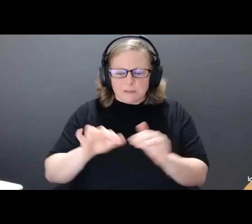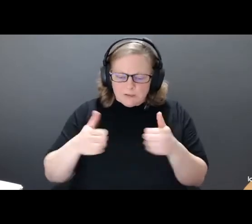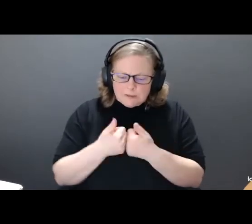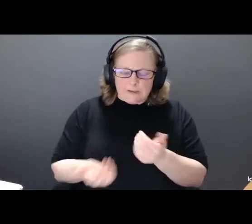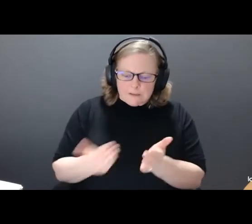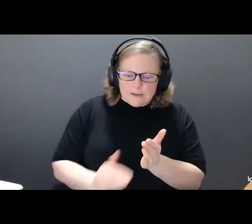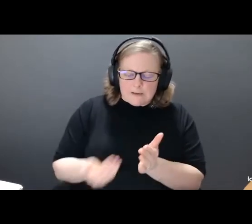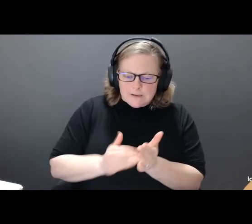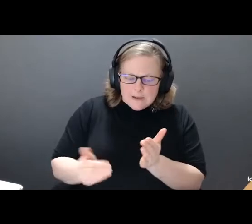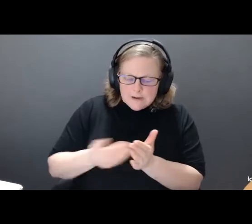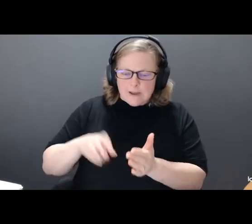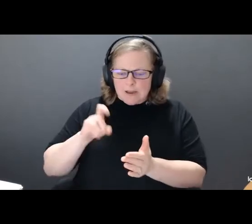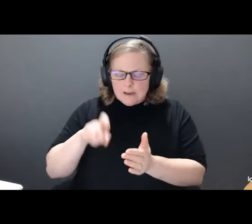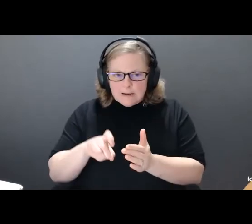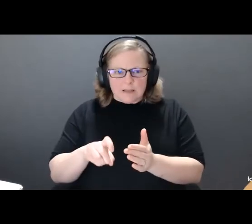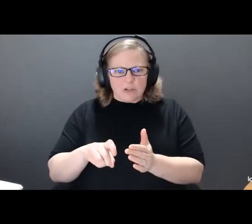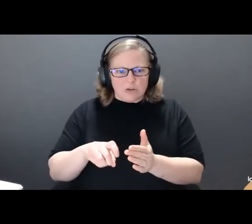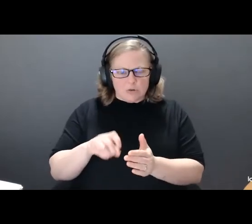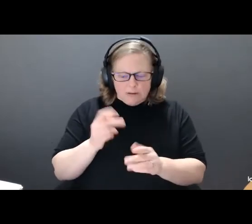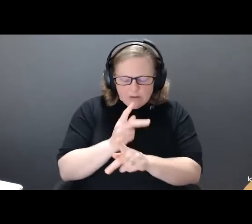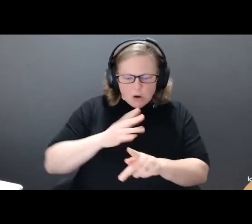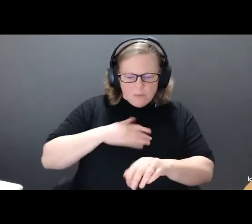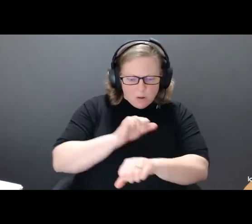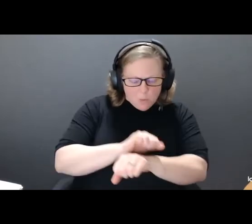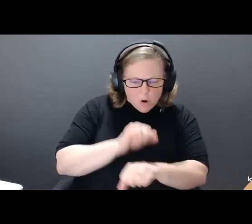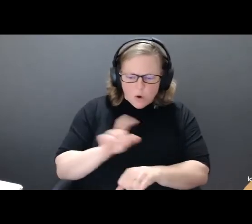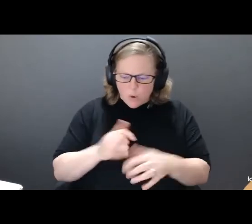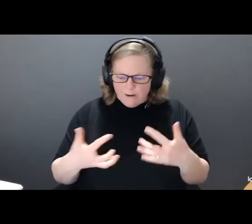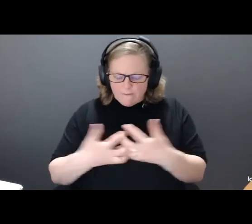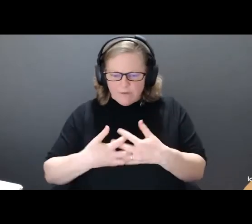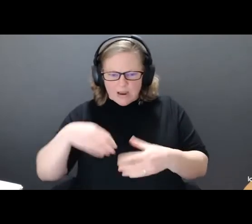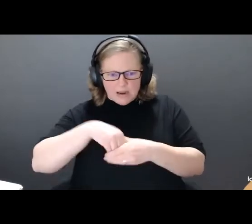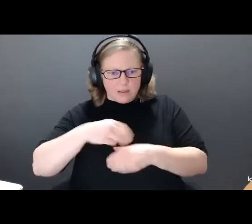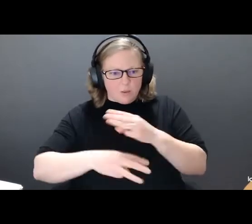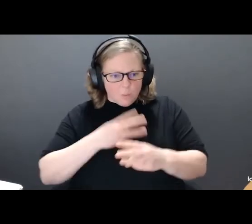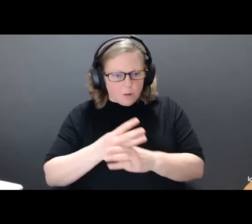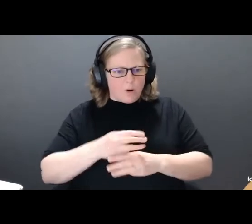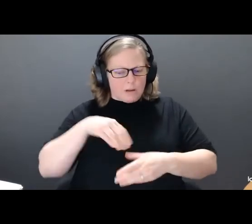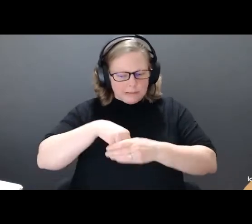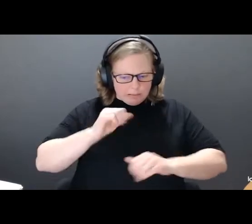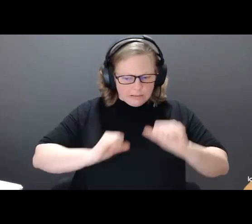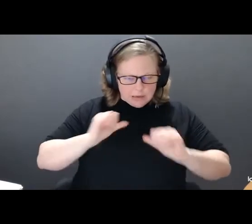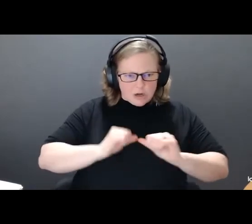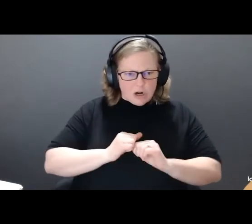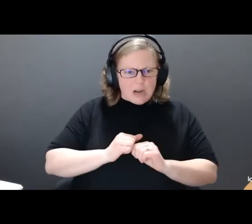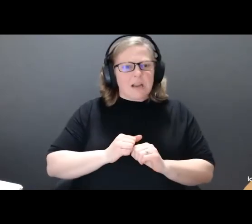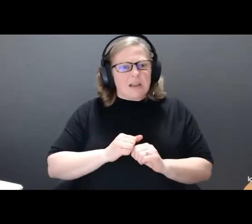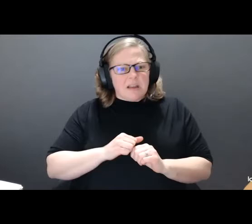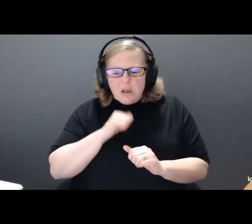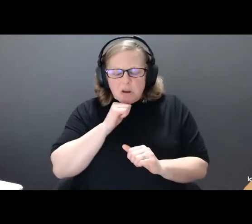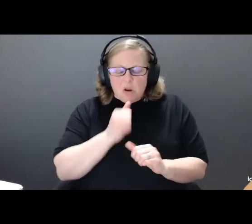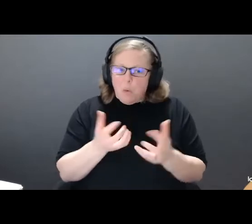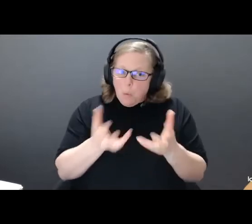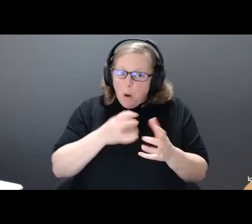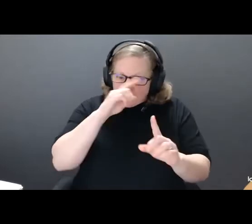myself, my work, and my place in the world of professional theatre. And while achieving disability isn't something I would have sought out, I know the